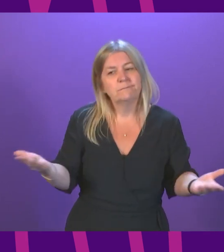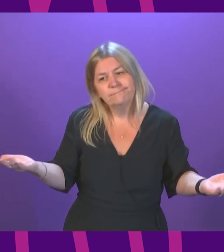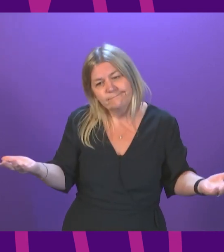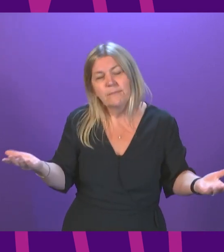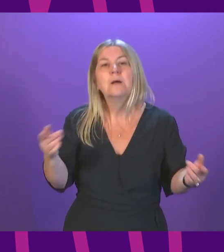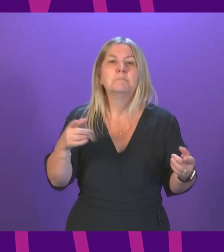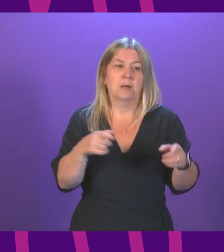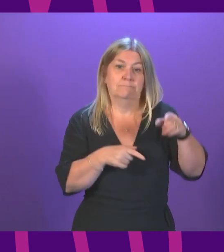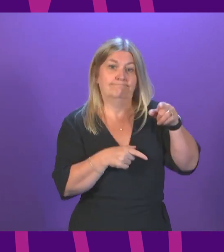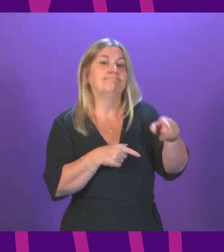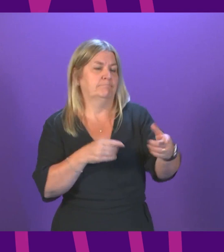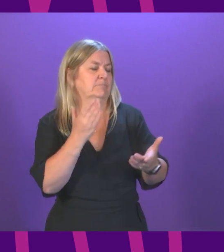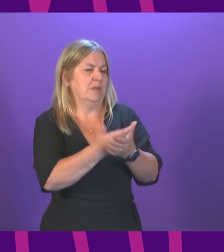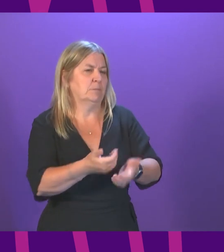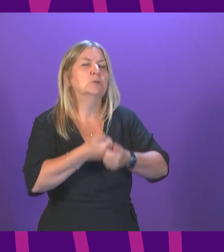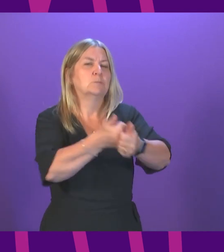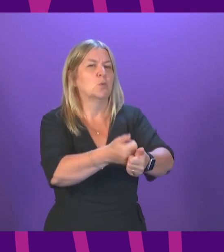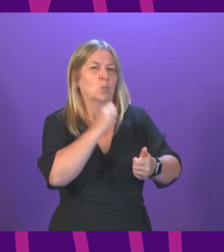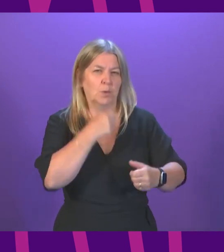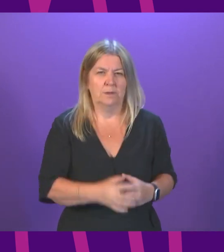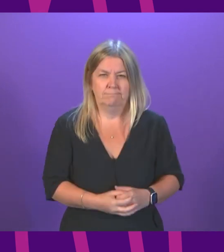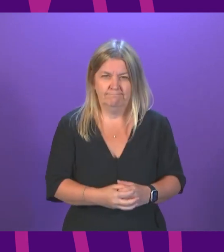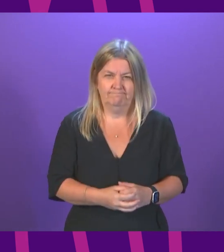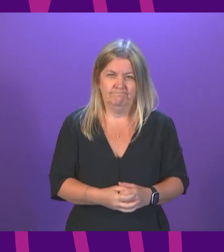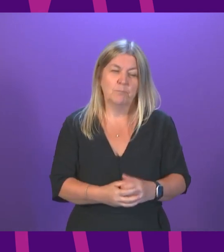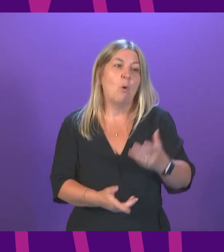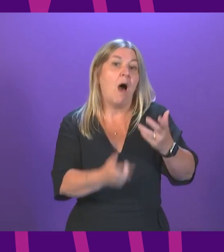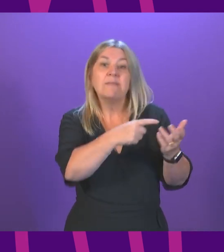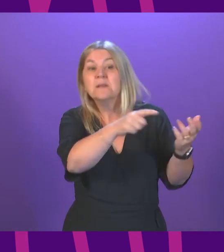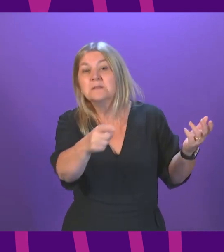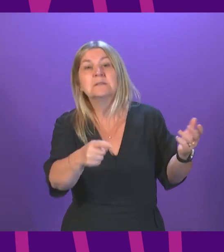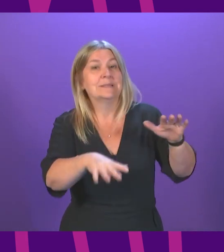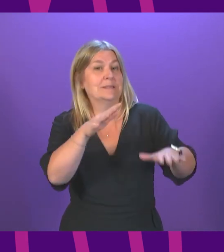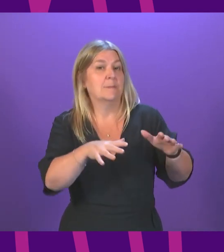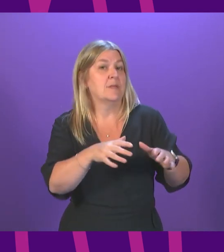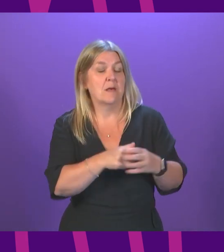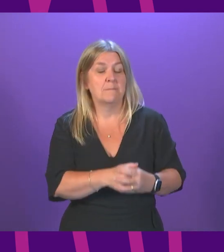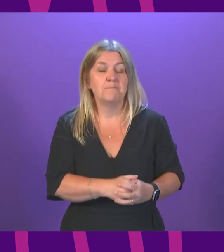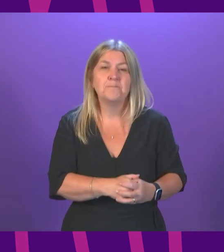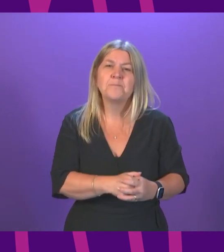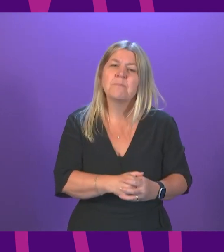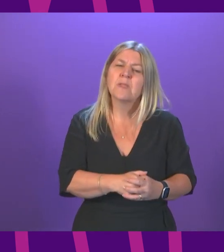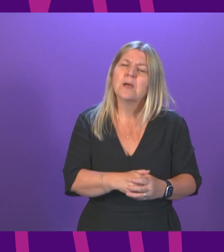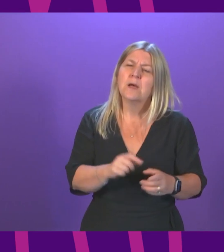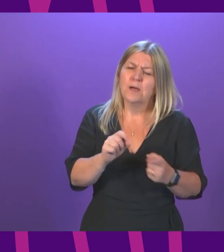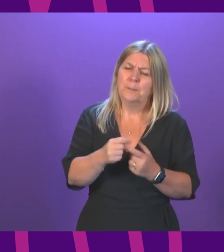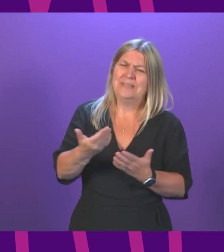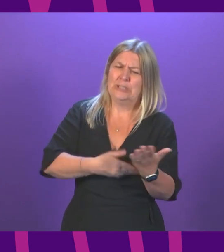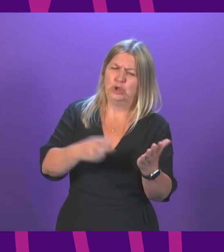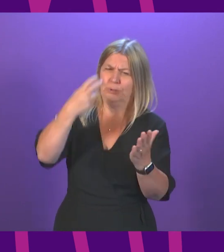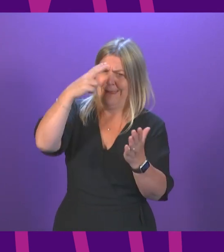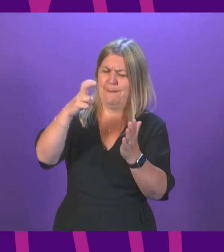everything we can to save this plant and to save others that end up in a similar position. And on the petition, presenting officer, one thing I would say,